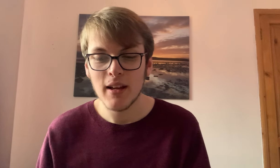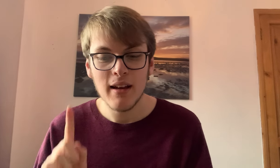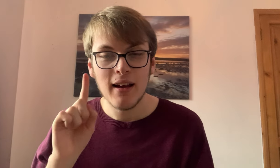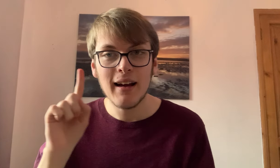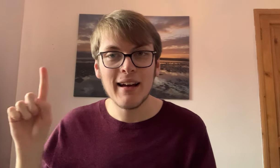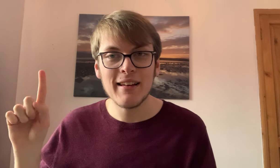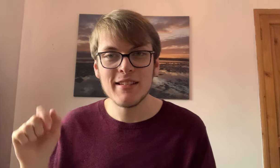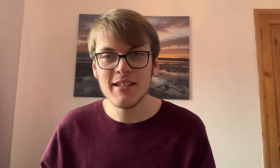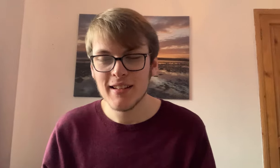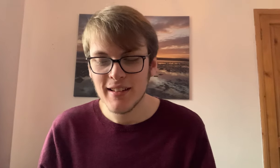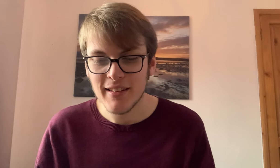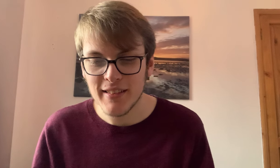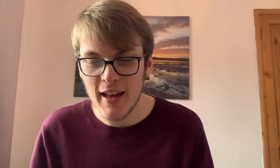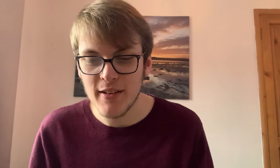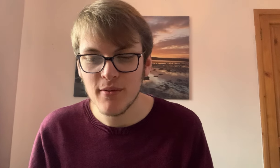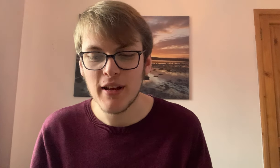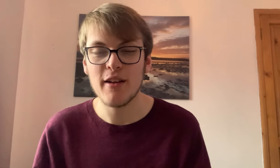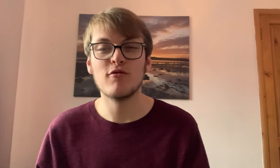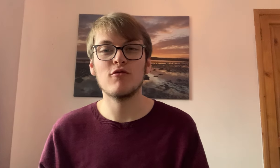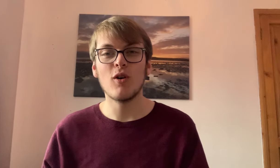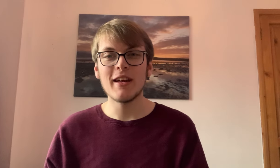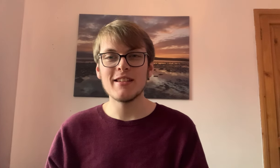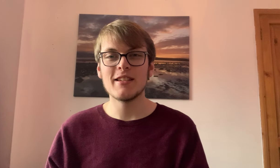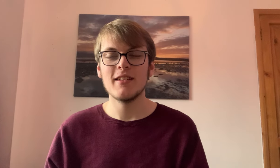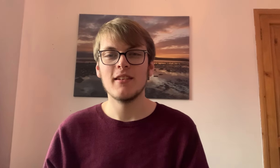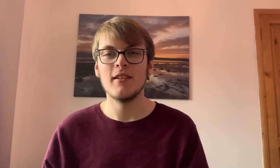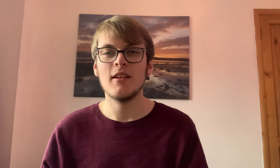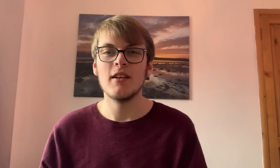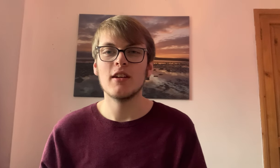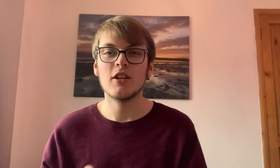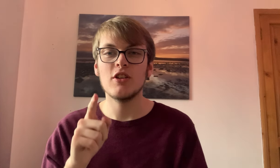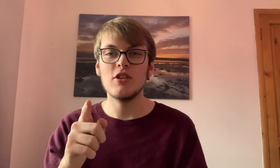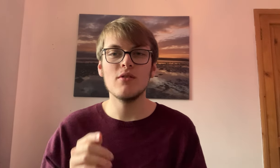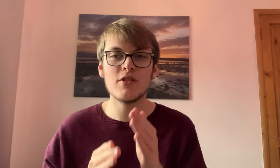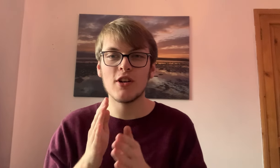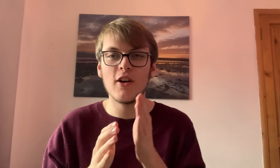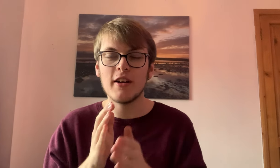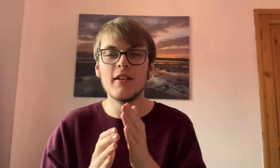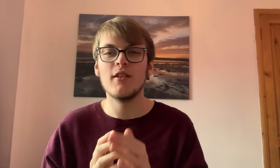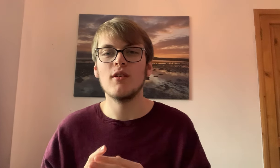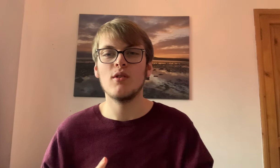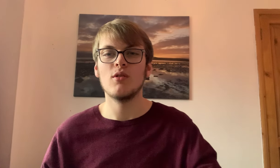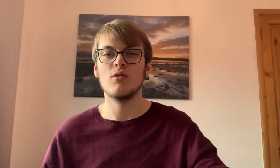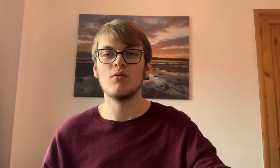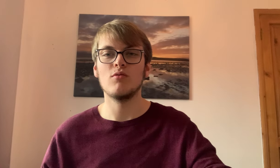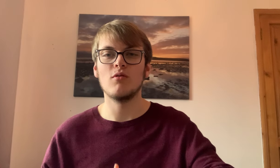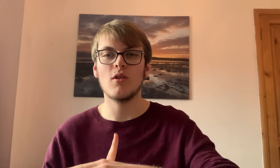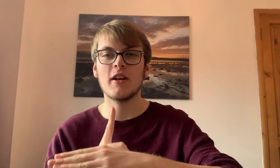And, then, we had rocket. Can you sign rocket?